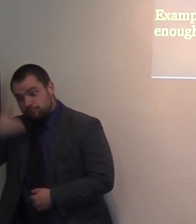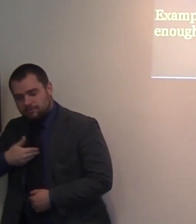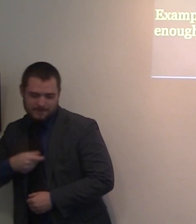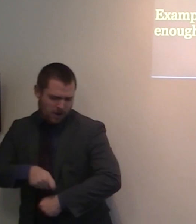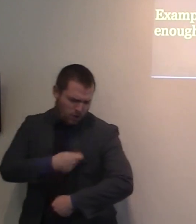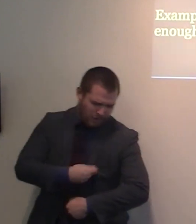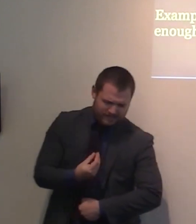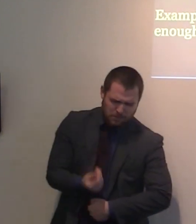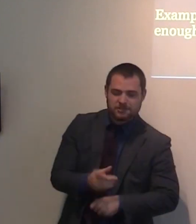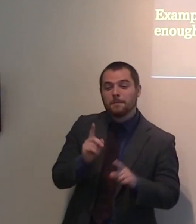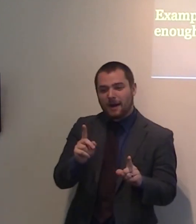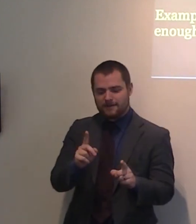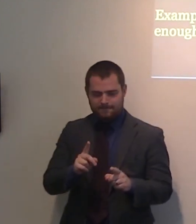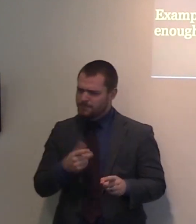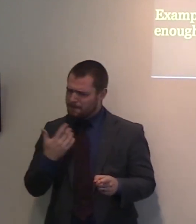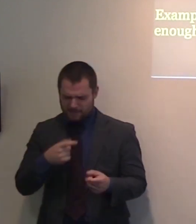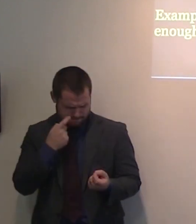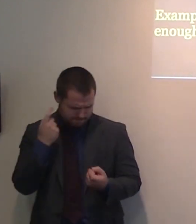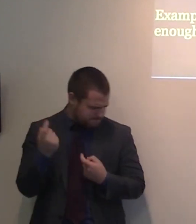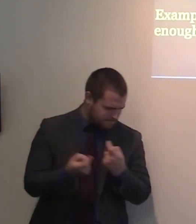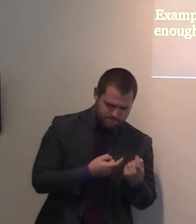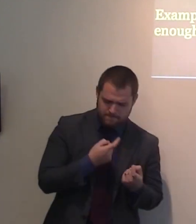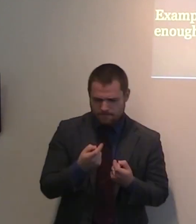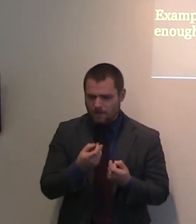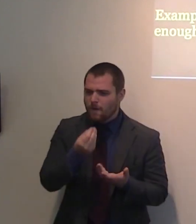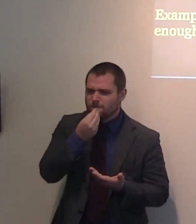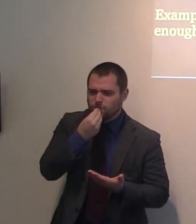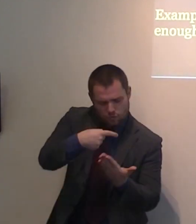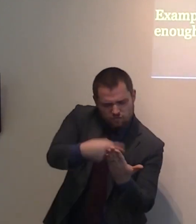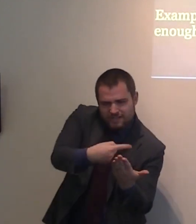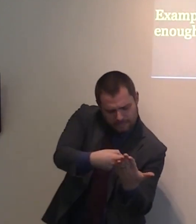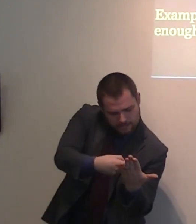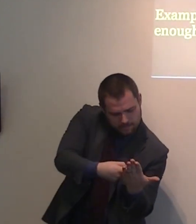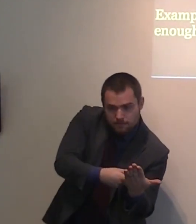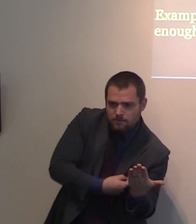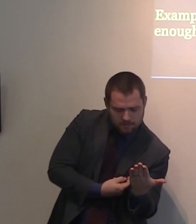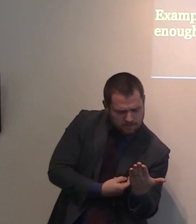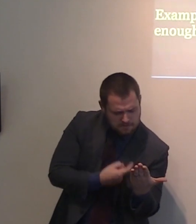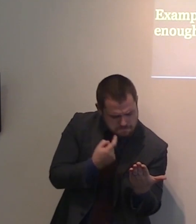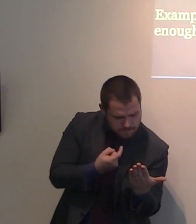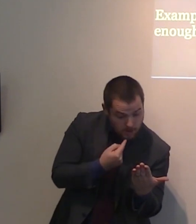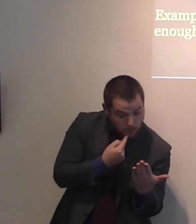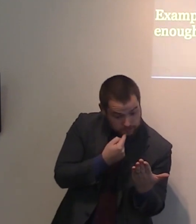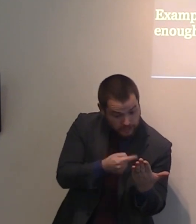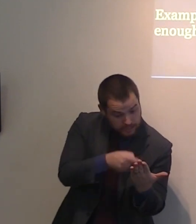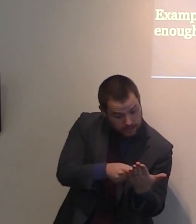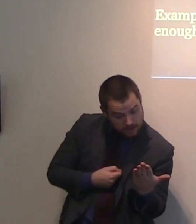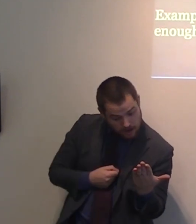found a recipe, a recipe where it tells you, you need to put five cups of salt.